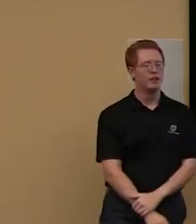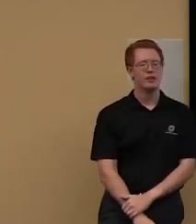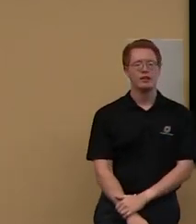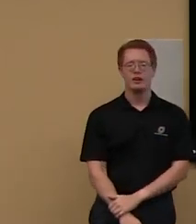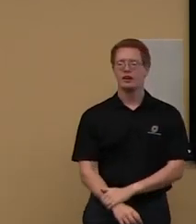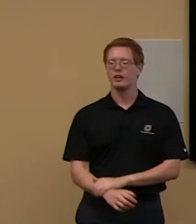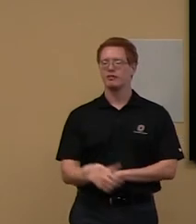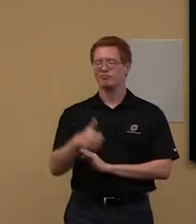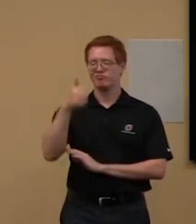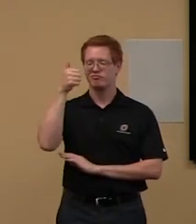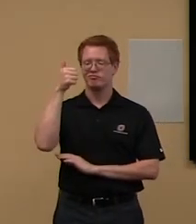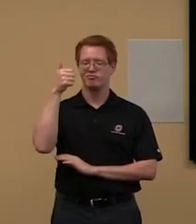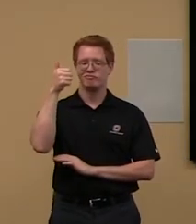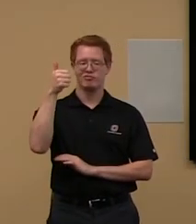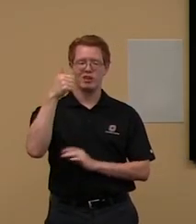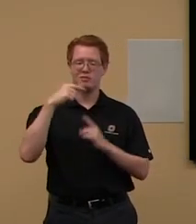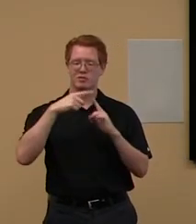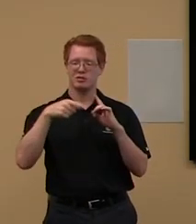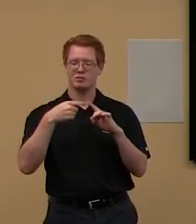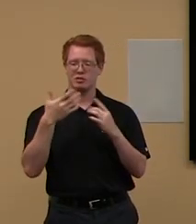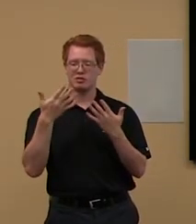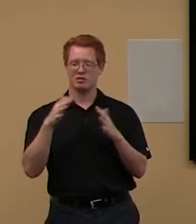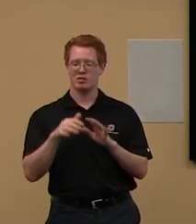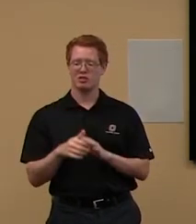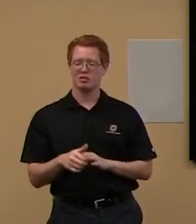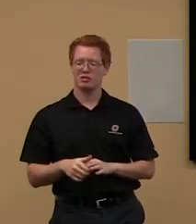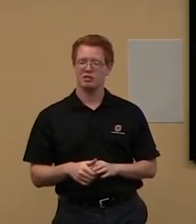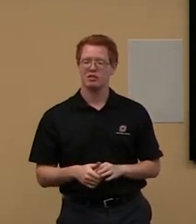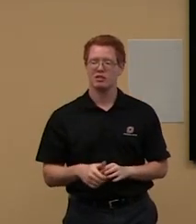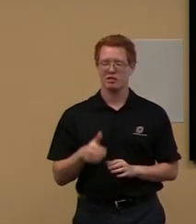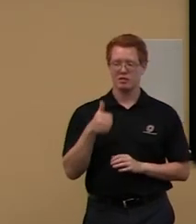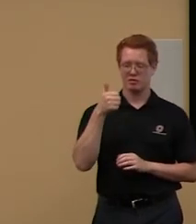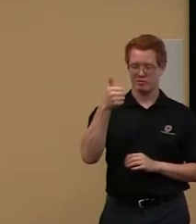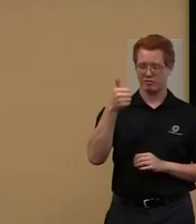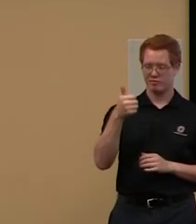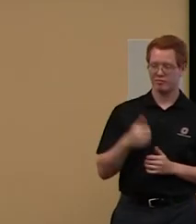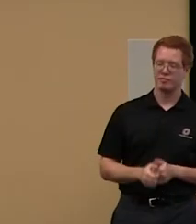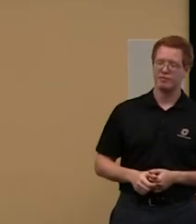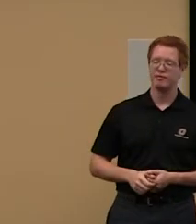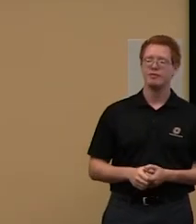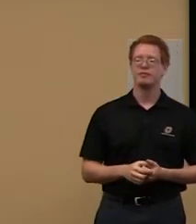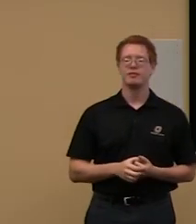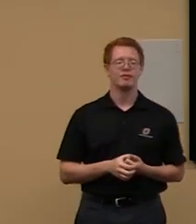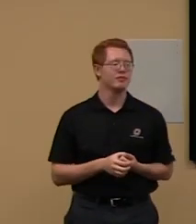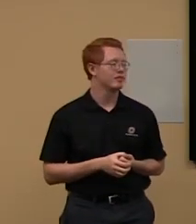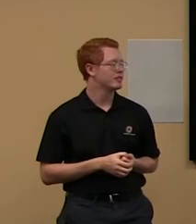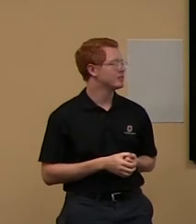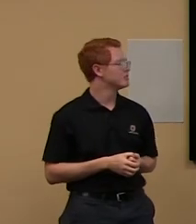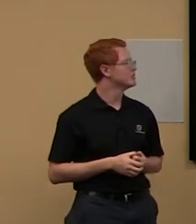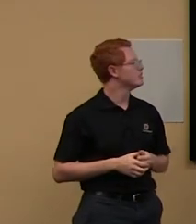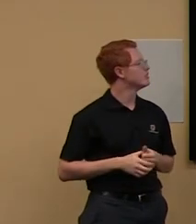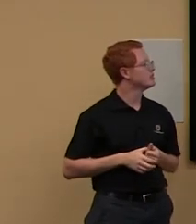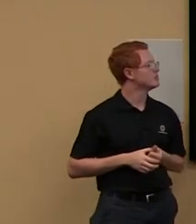Let me know when you're good. You good? Okay. You good? You good? All right. Fantastic.